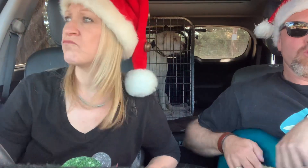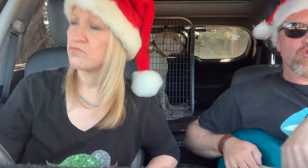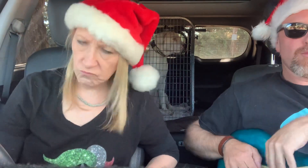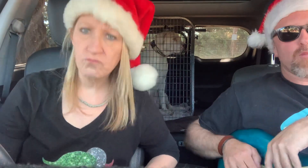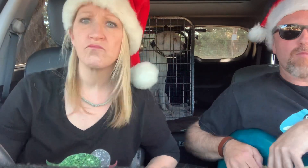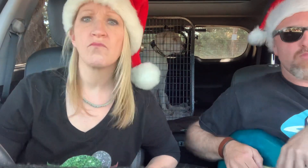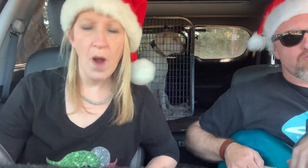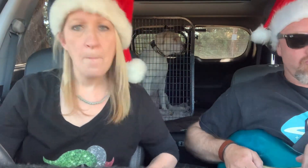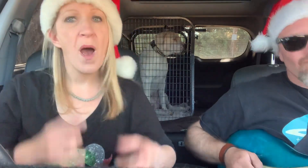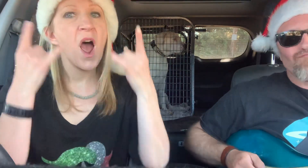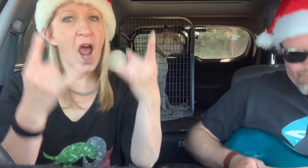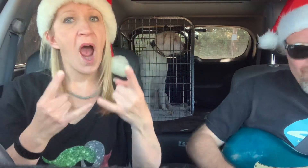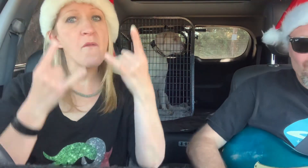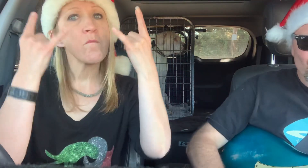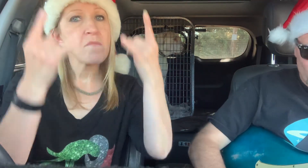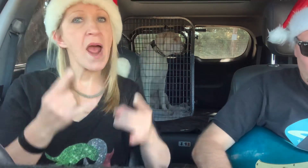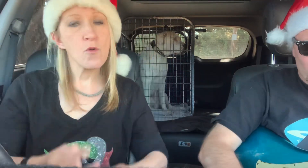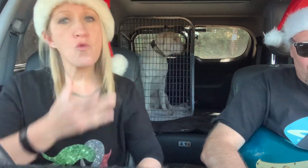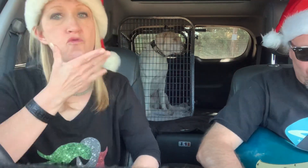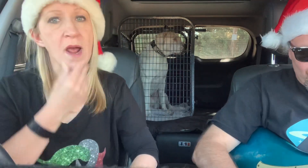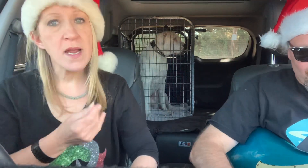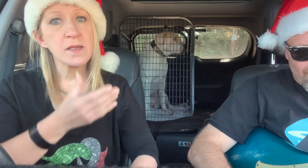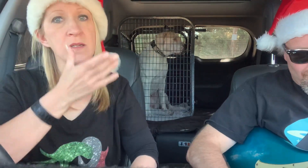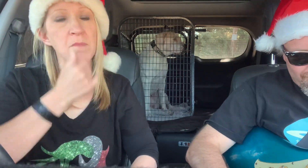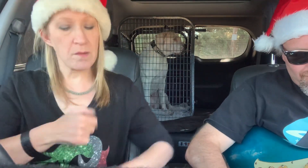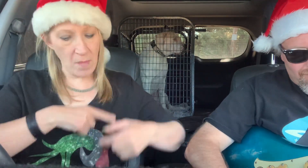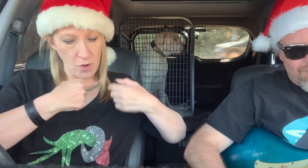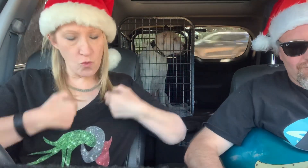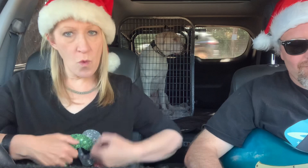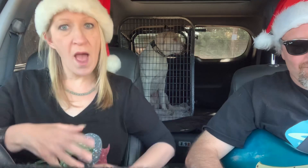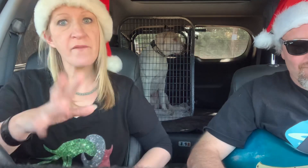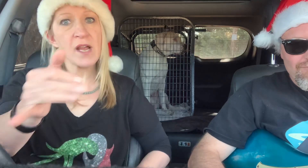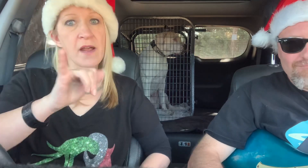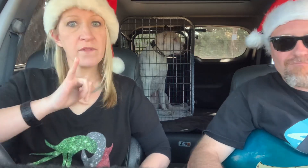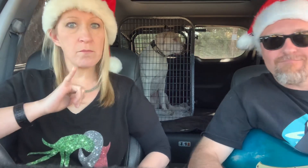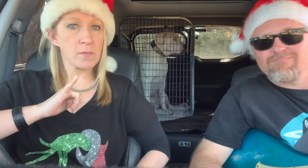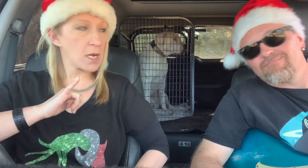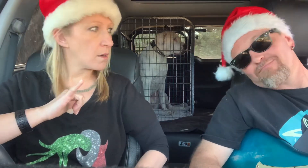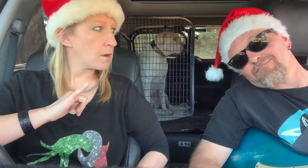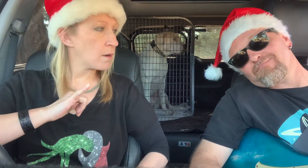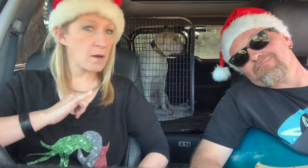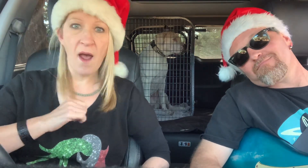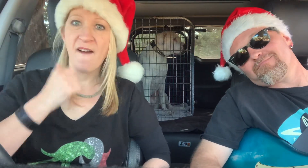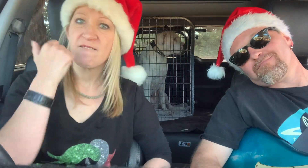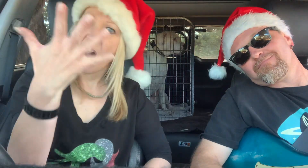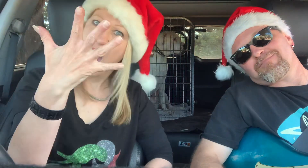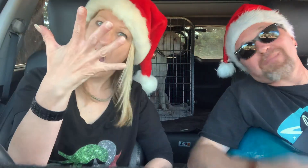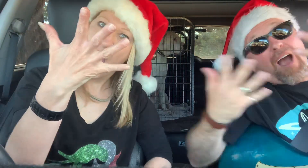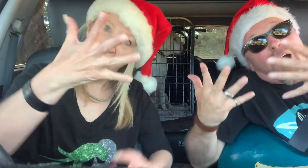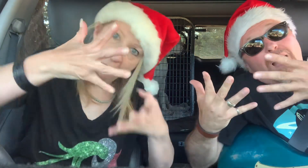On my heavy metal grits, my true love gave to me Four